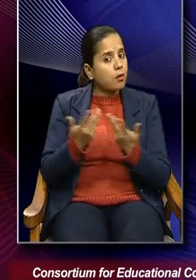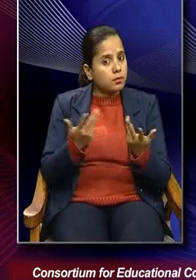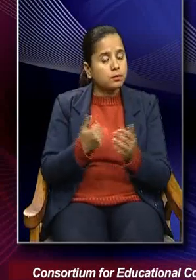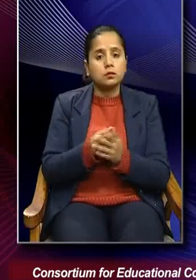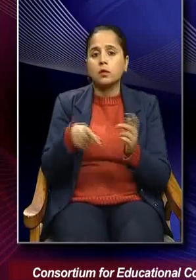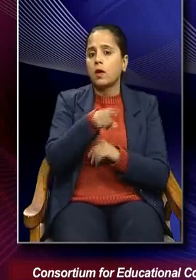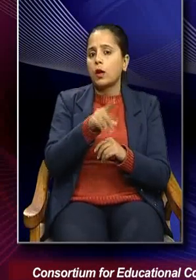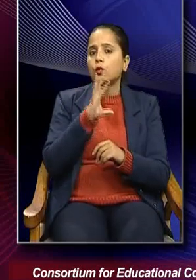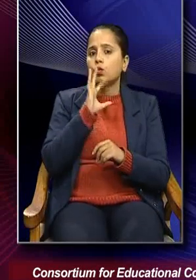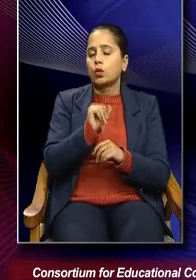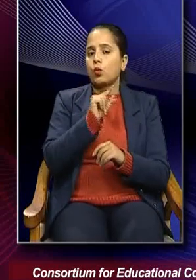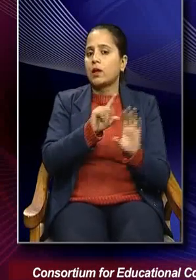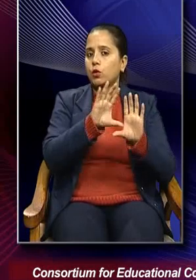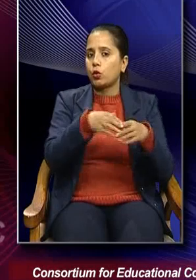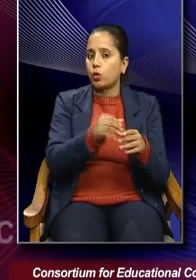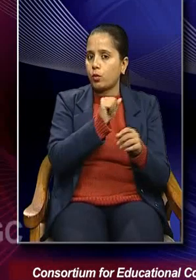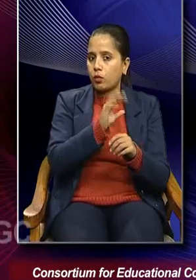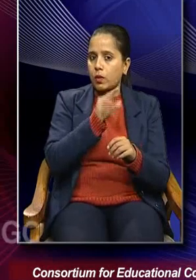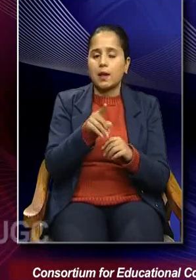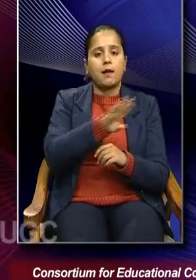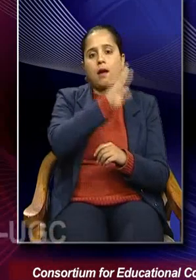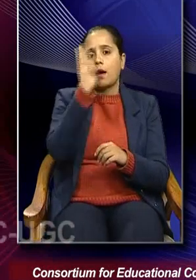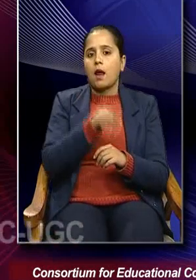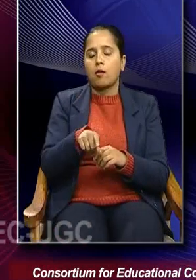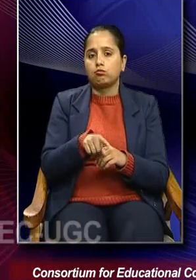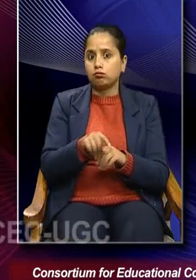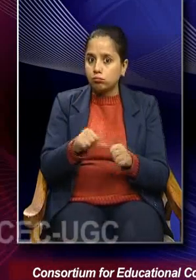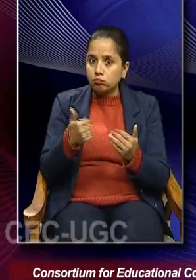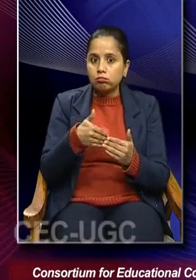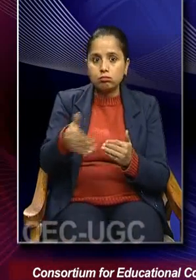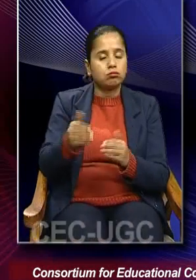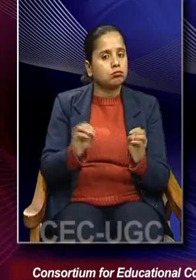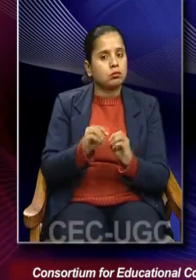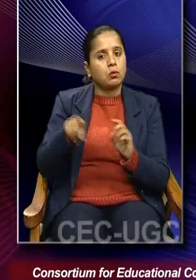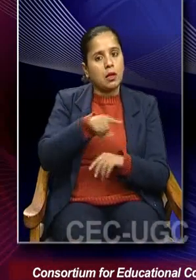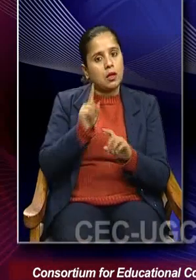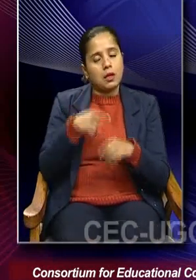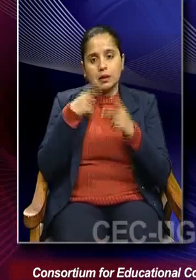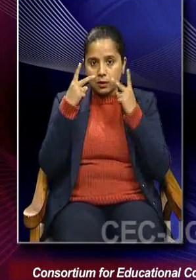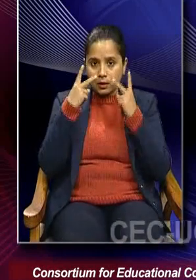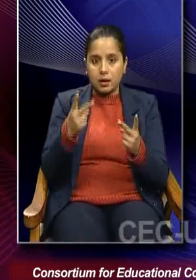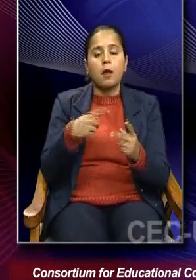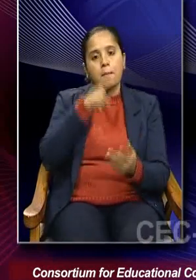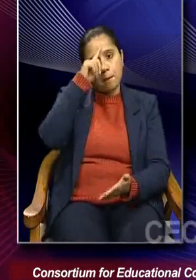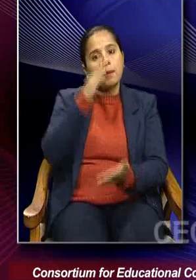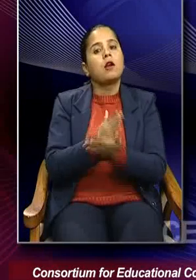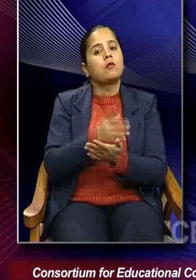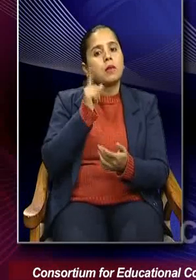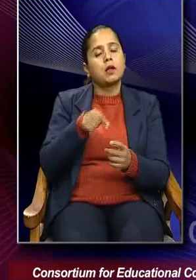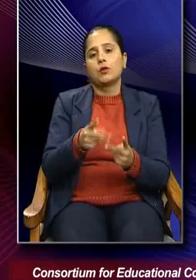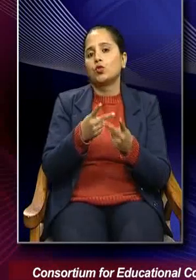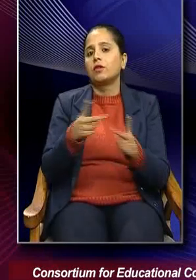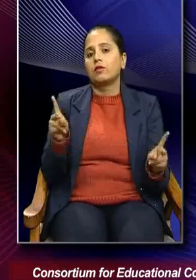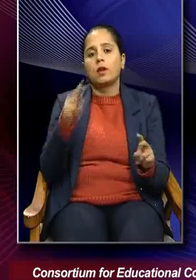They have truth of one group is never absolute. We need to look at perspective and belief of the different.